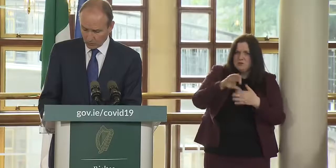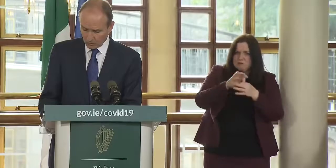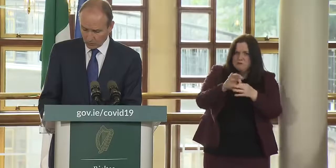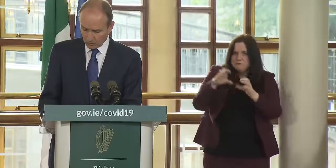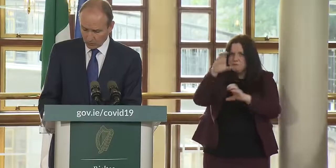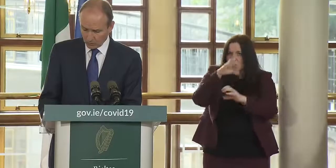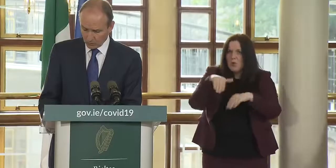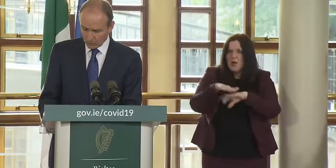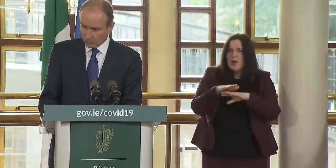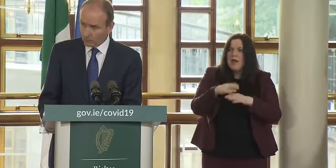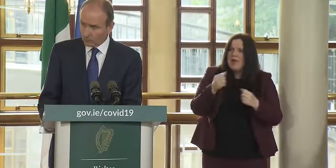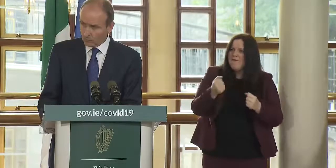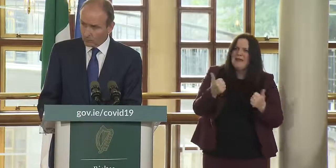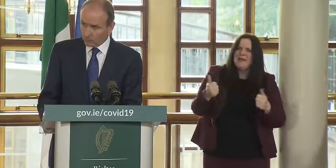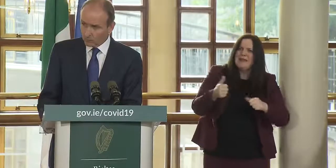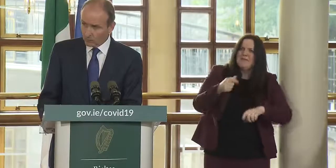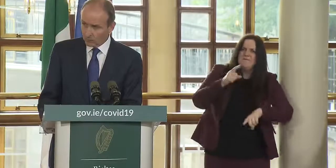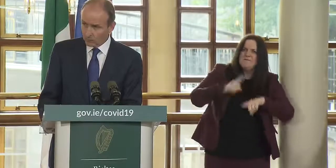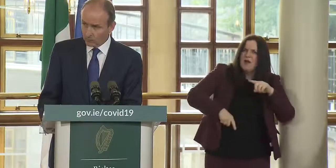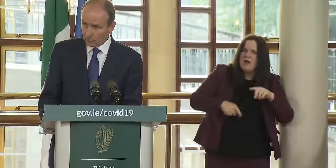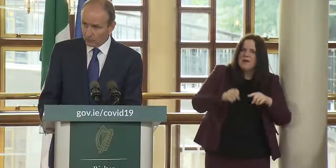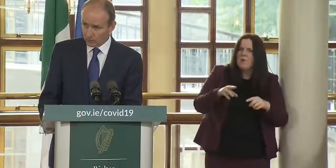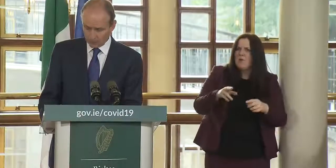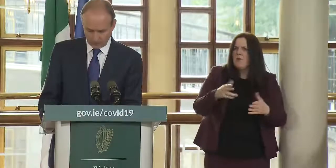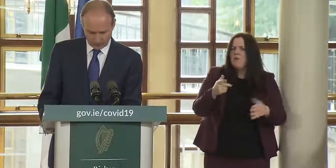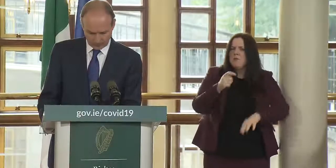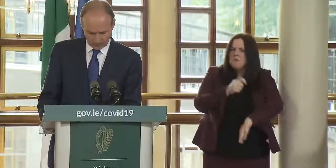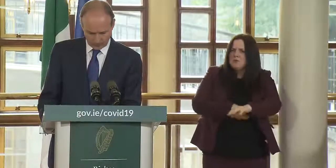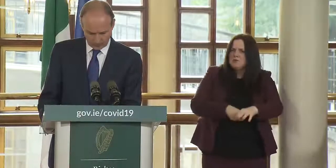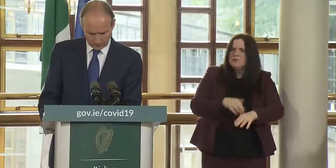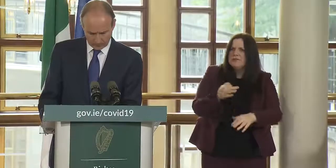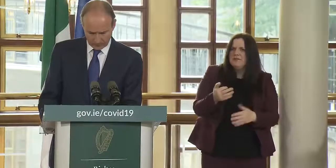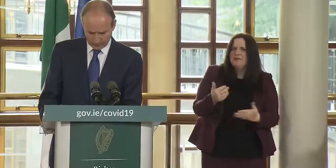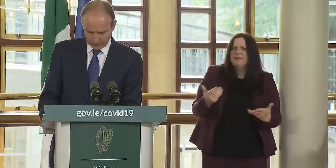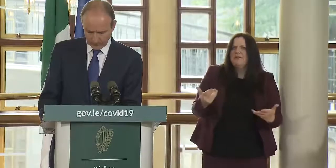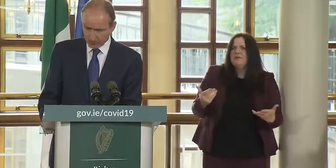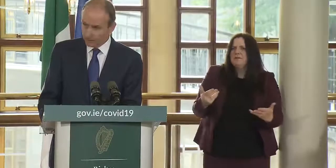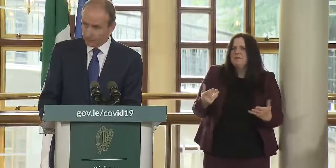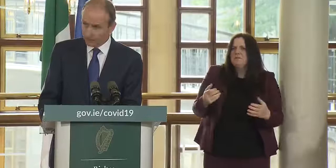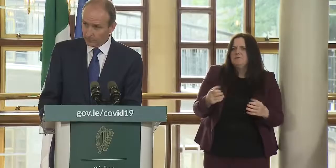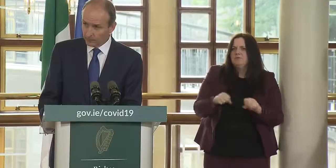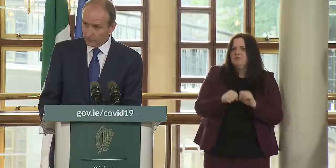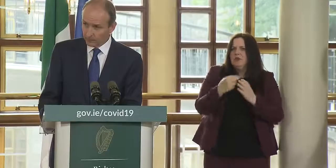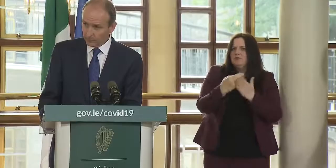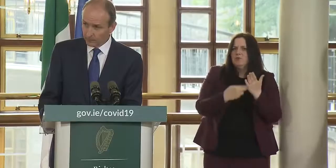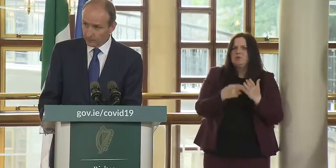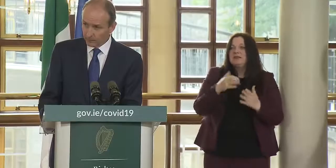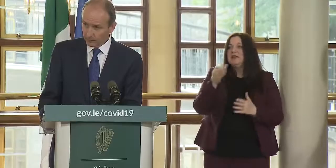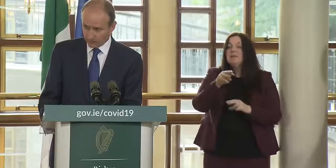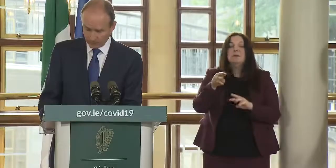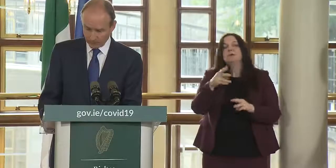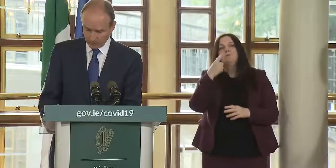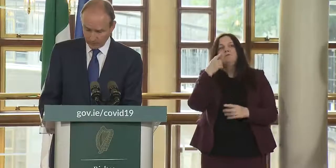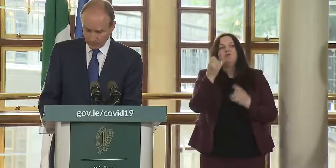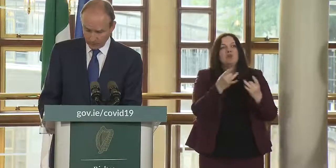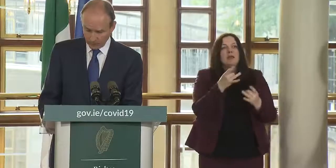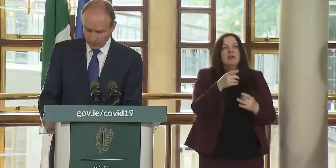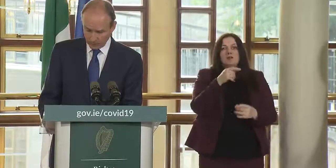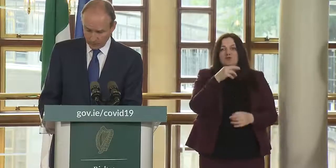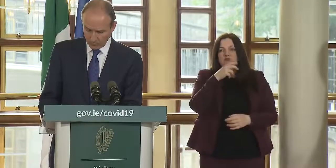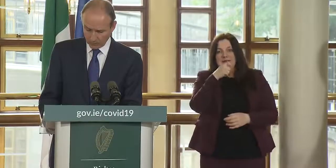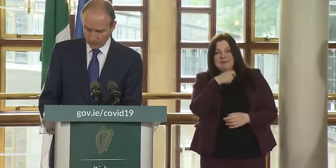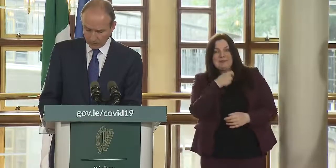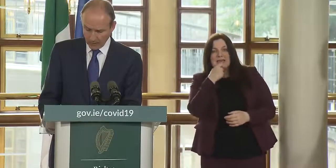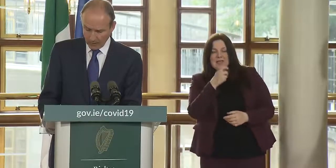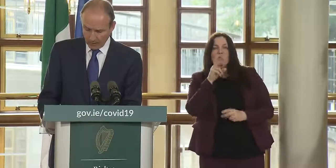any sanctions at all being considered for people that um you know perhaps get that call or get checked up on and they are not